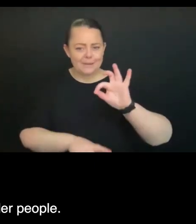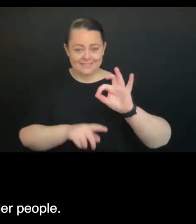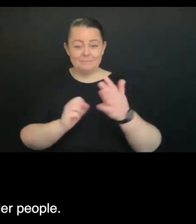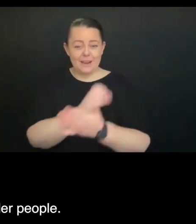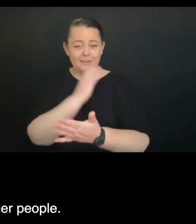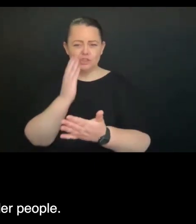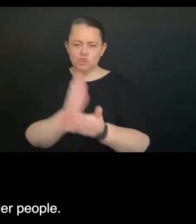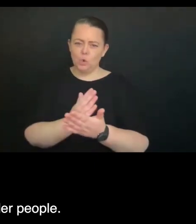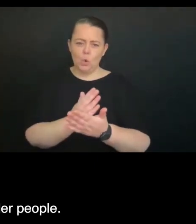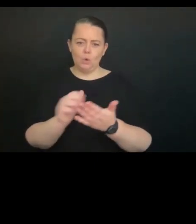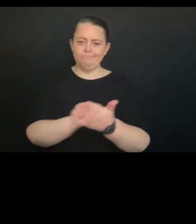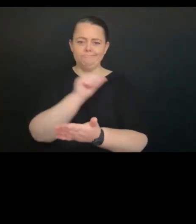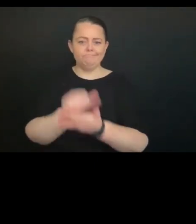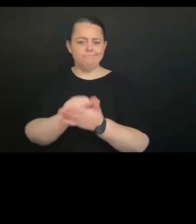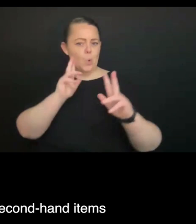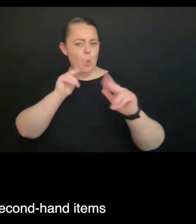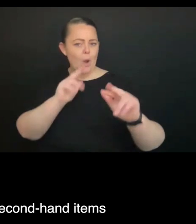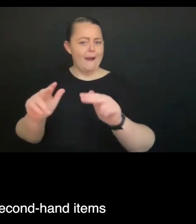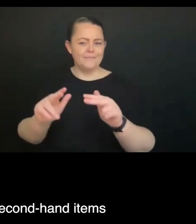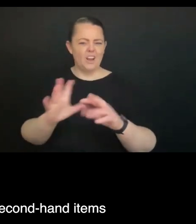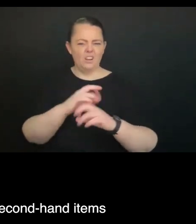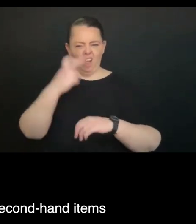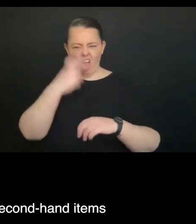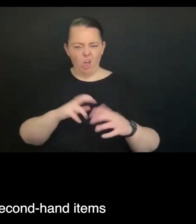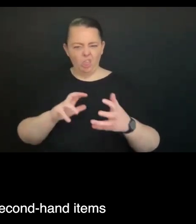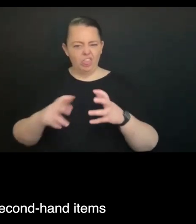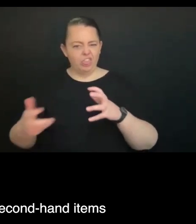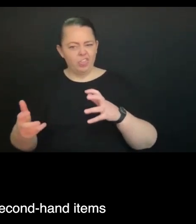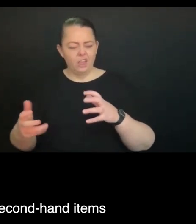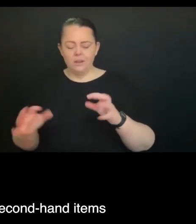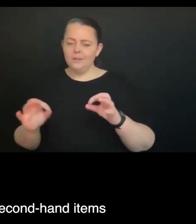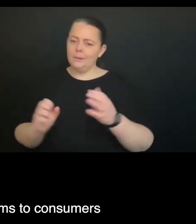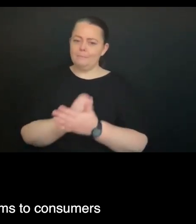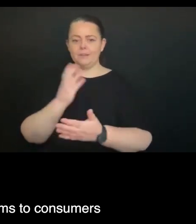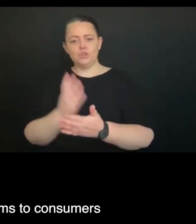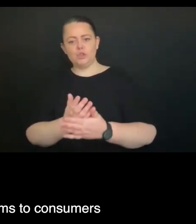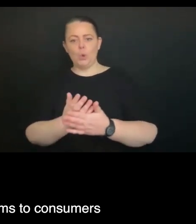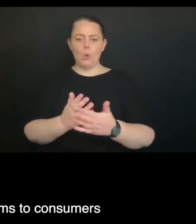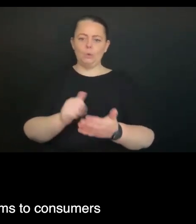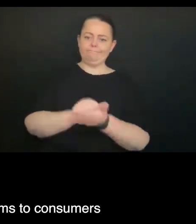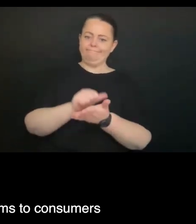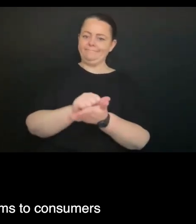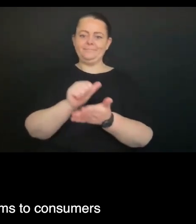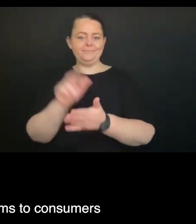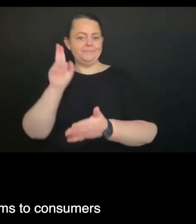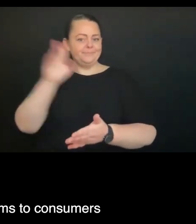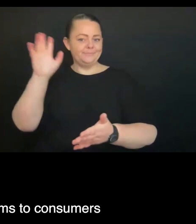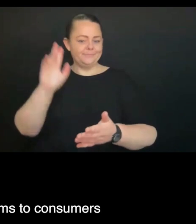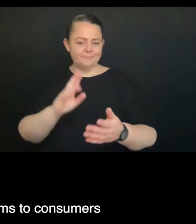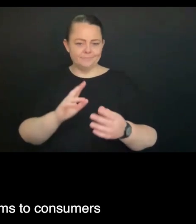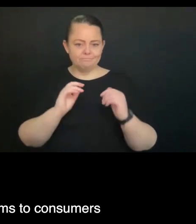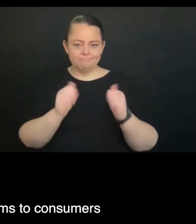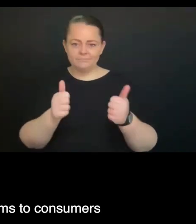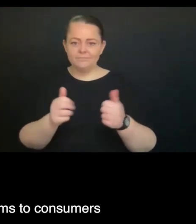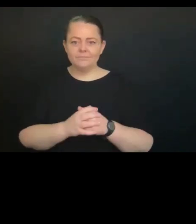meets the needs of older people. The question is, does this leave the door open to second-hand items or providers not providing new